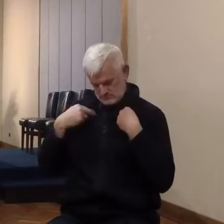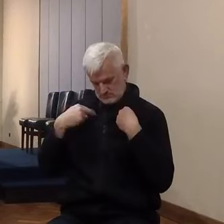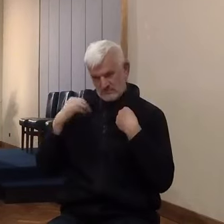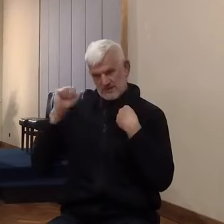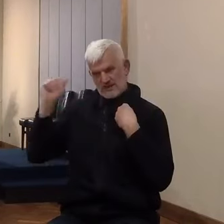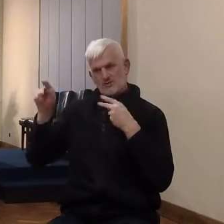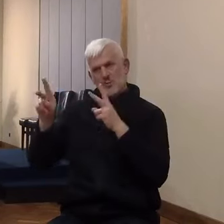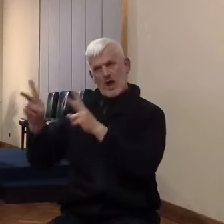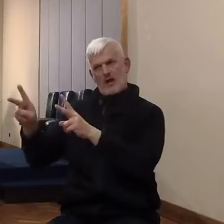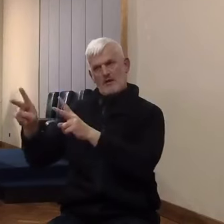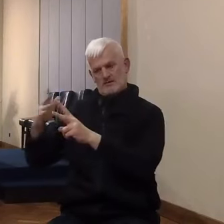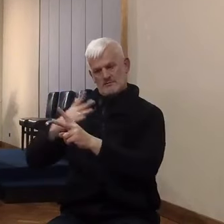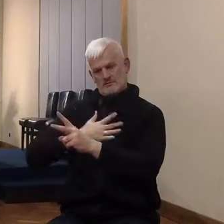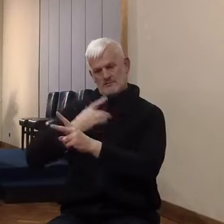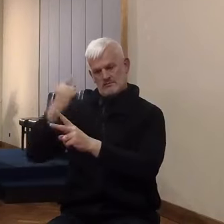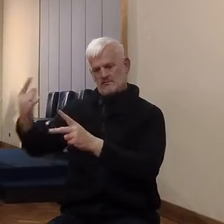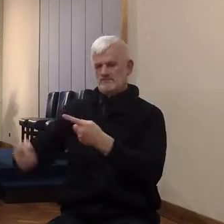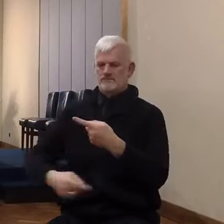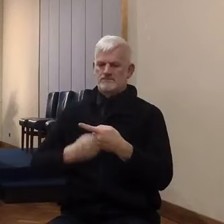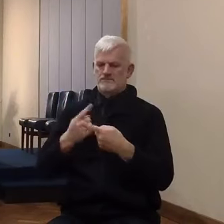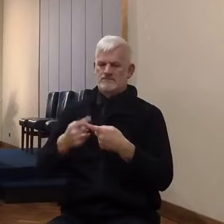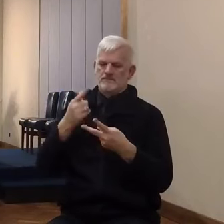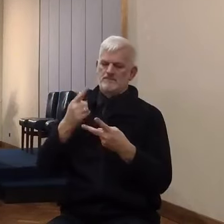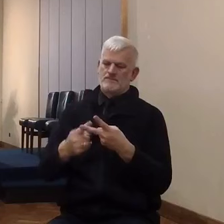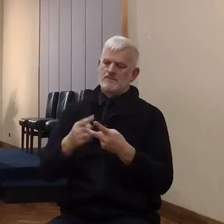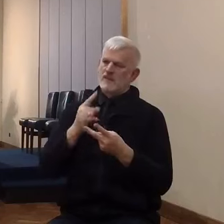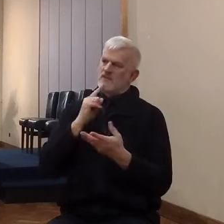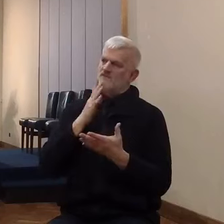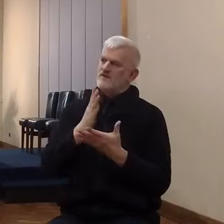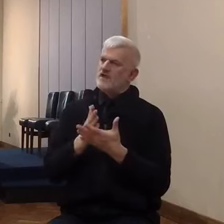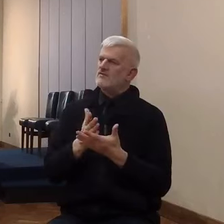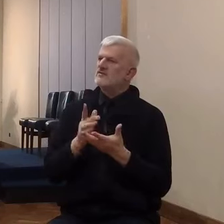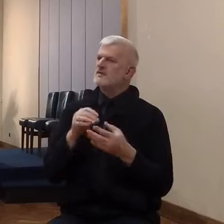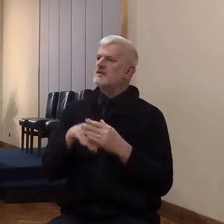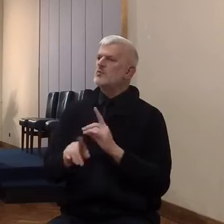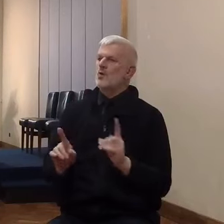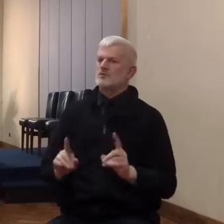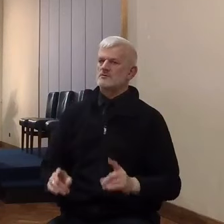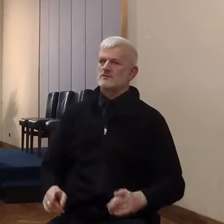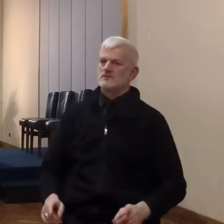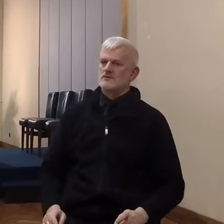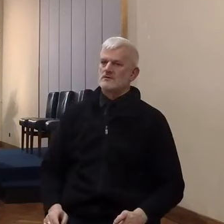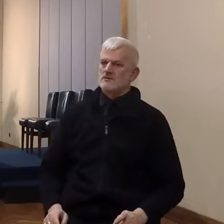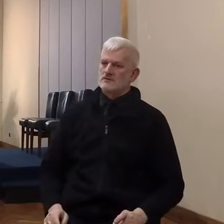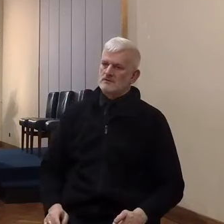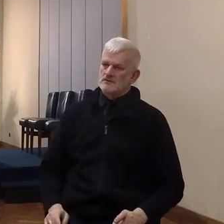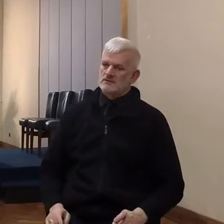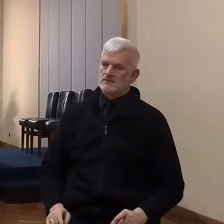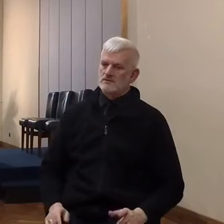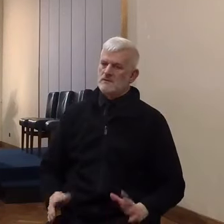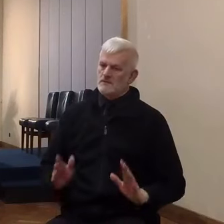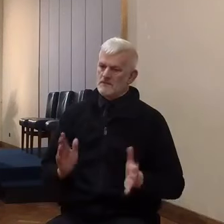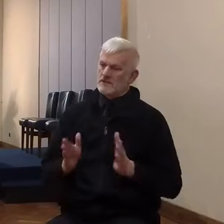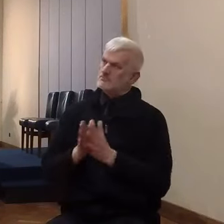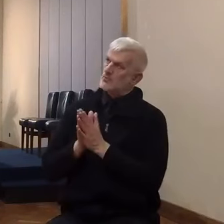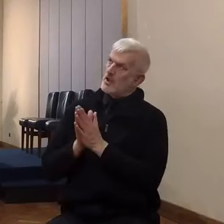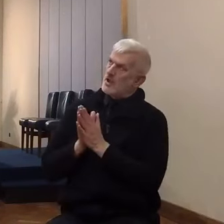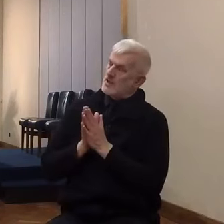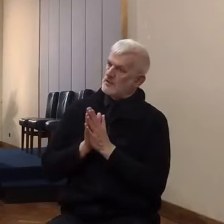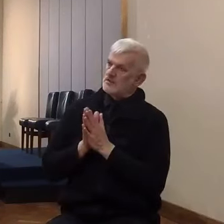Faith also in provision. These two spies, they're going to need to be praying men. They're going to be terrified out of